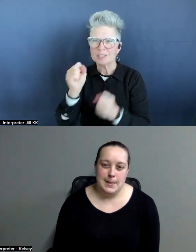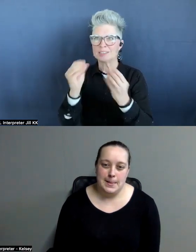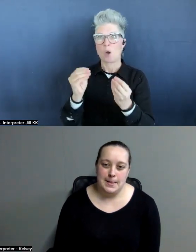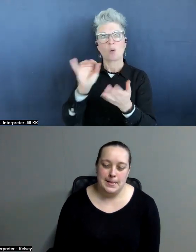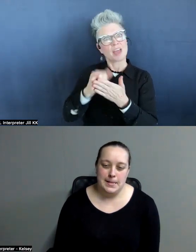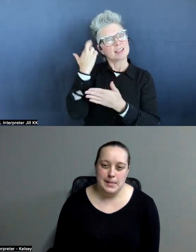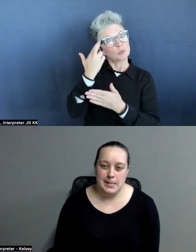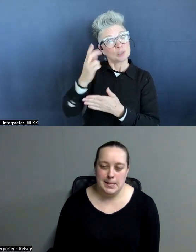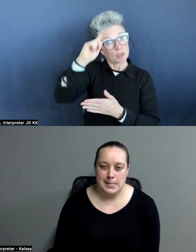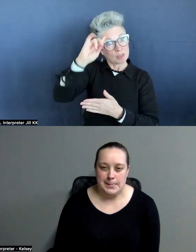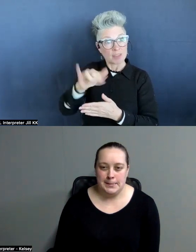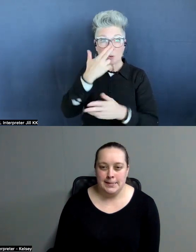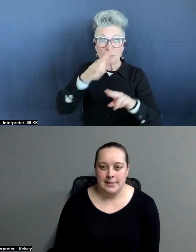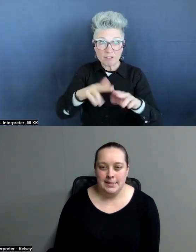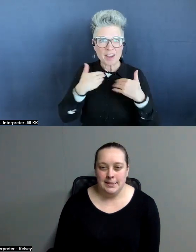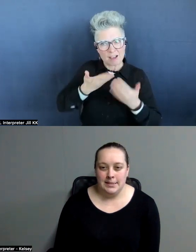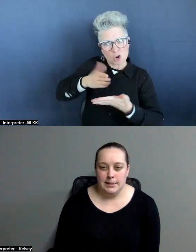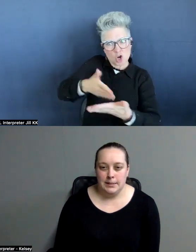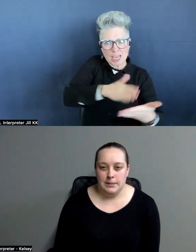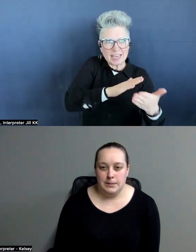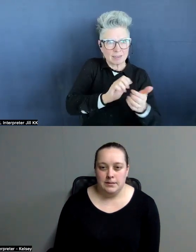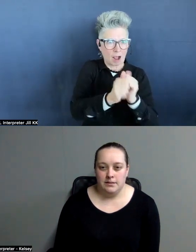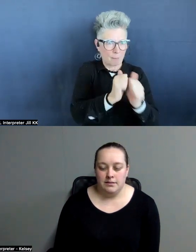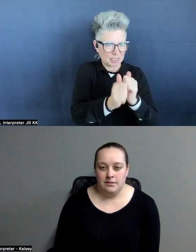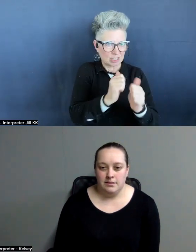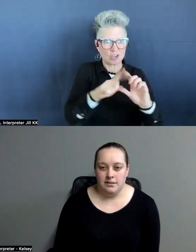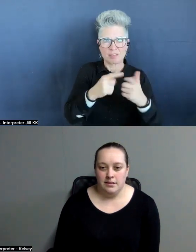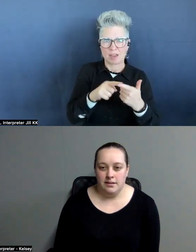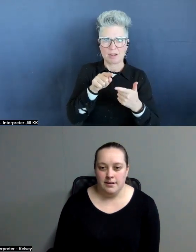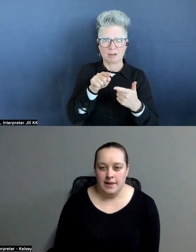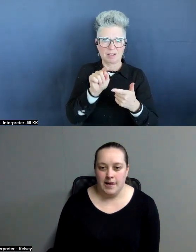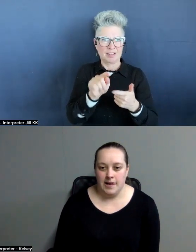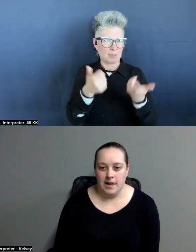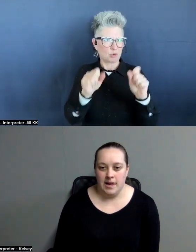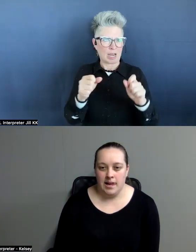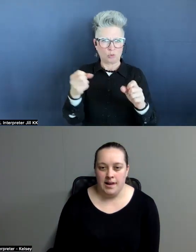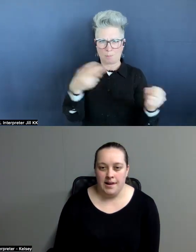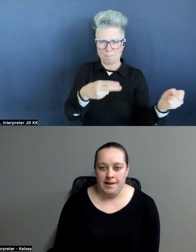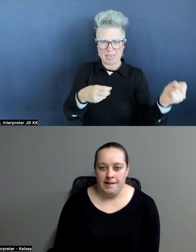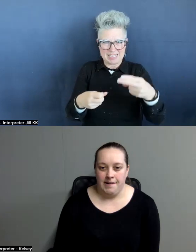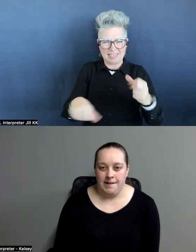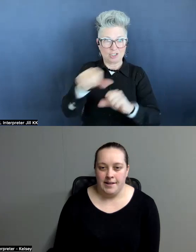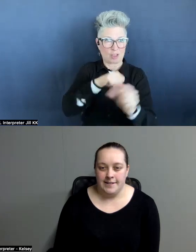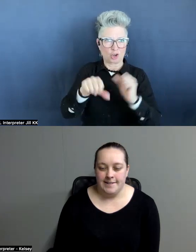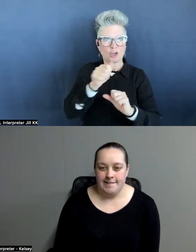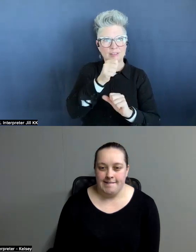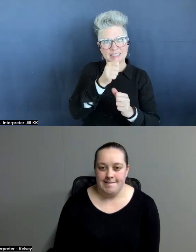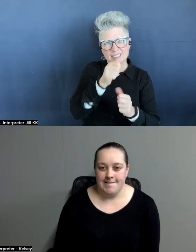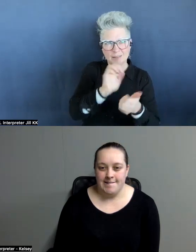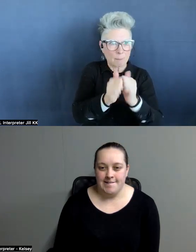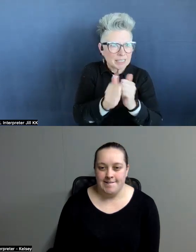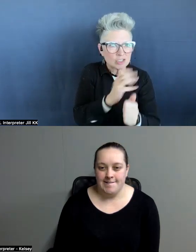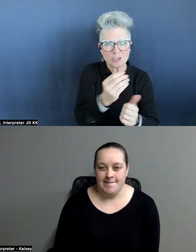to have this cooking competition and then be trying to beat each other on this, uh, the secret competition and have the same